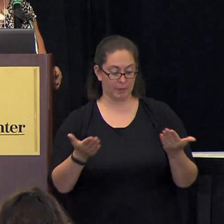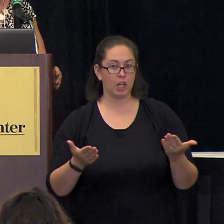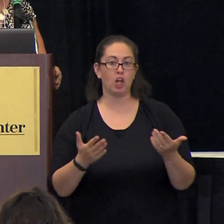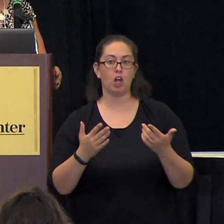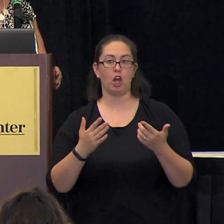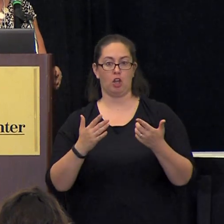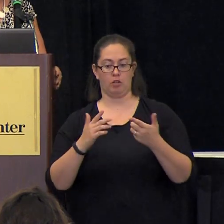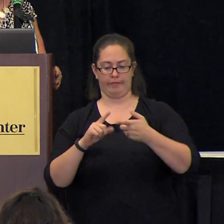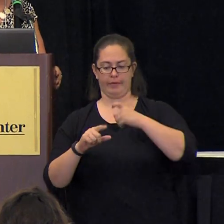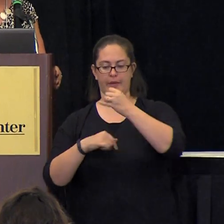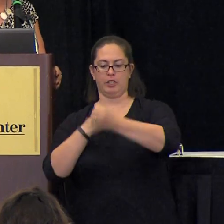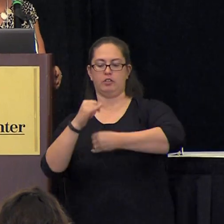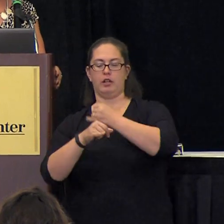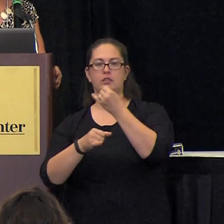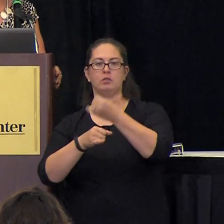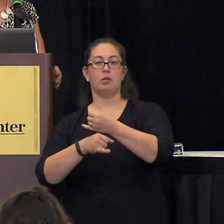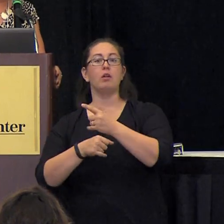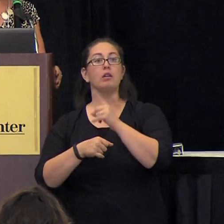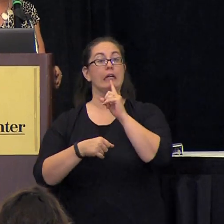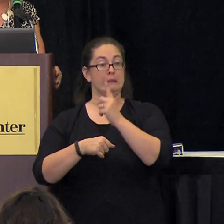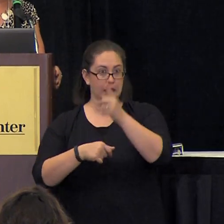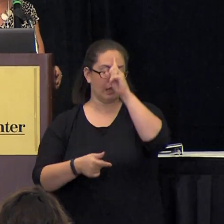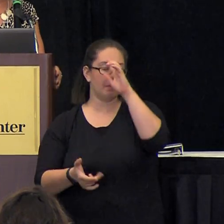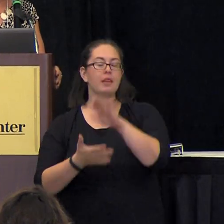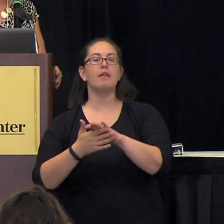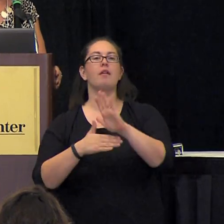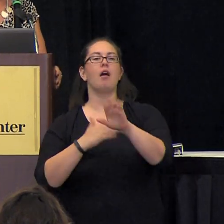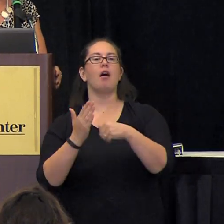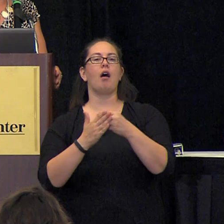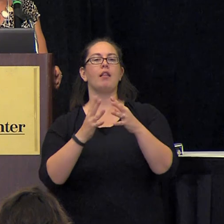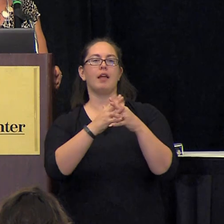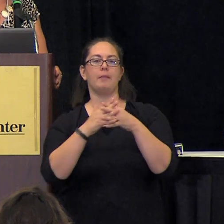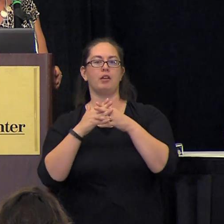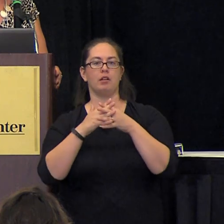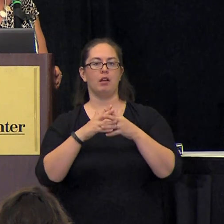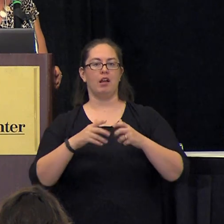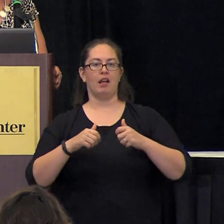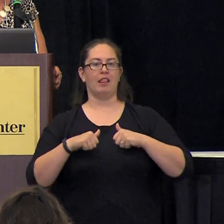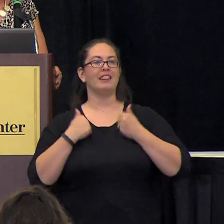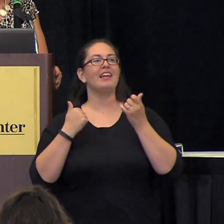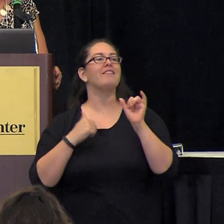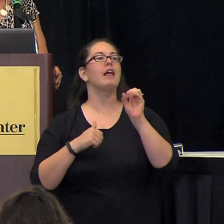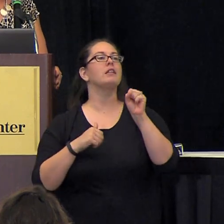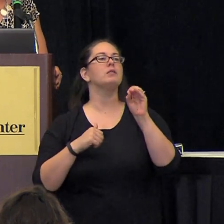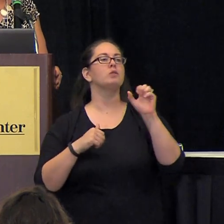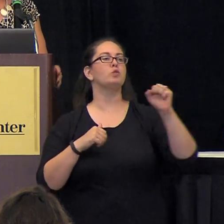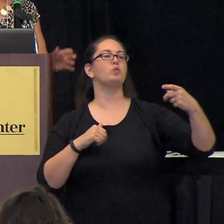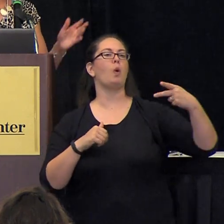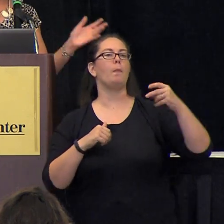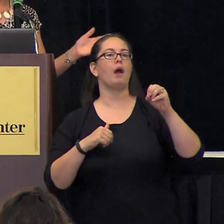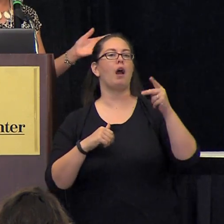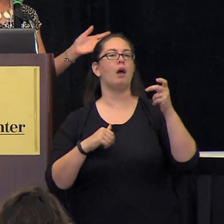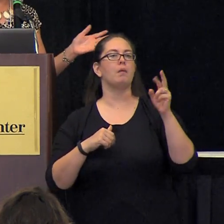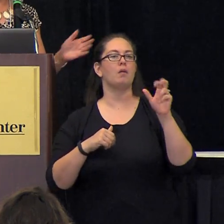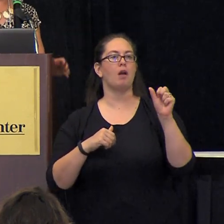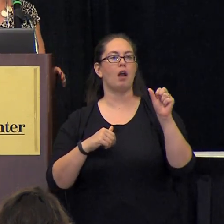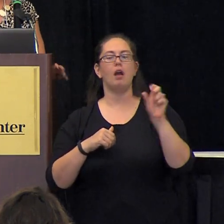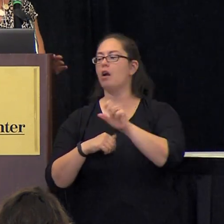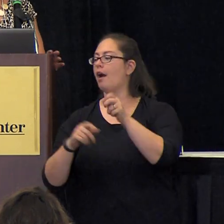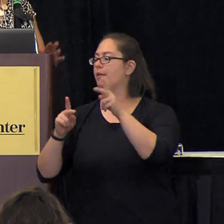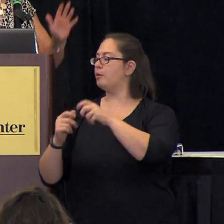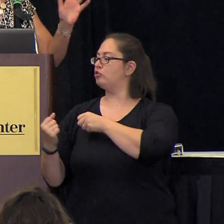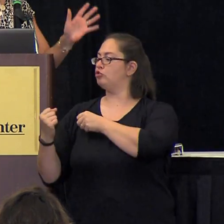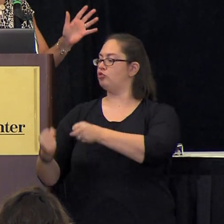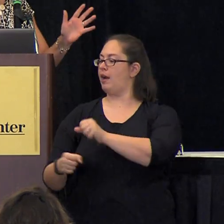the international institute truly believe that all americans live like a soap opera we all get driven to work